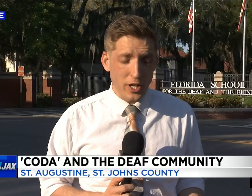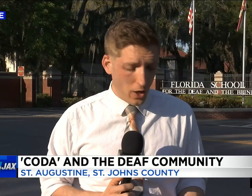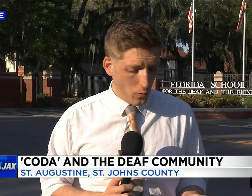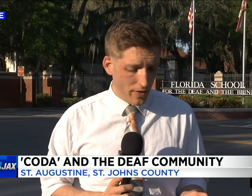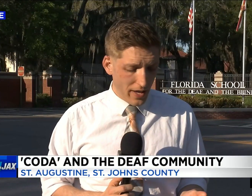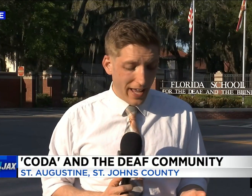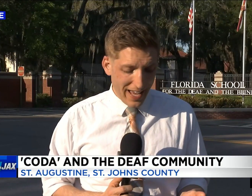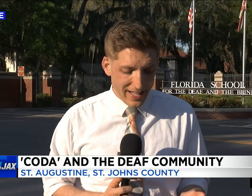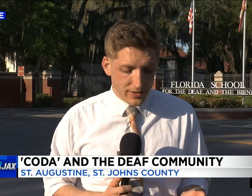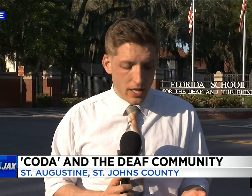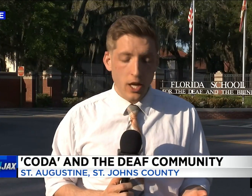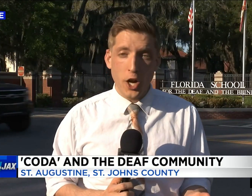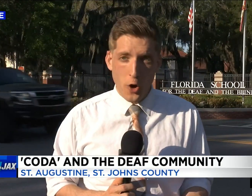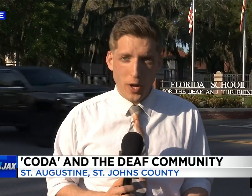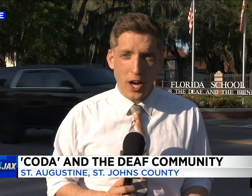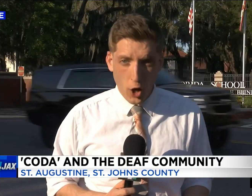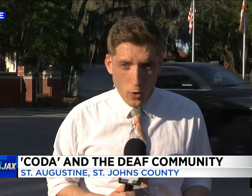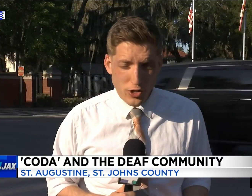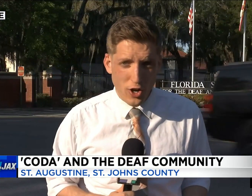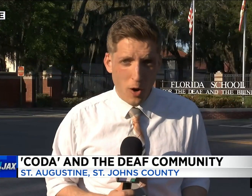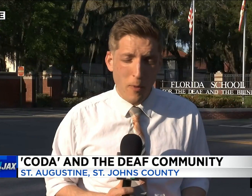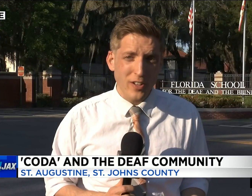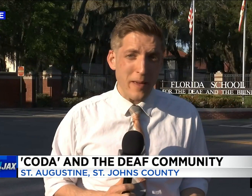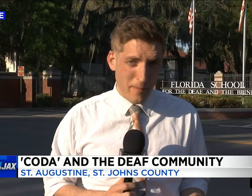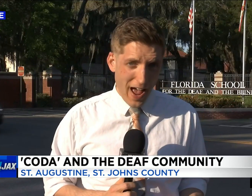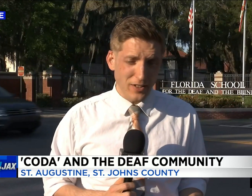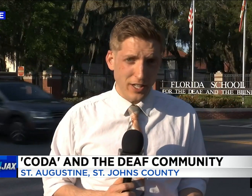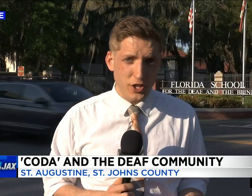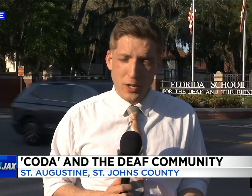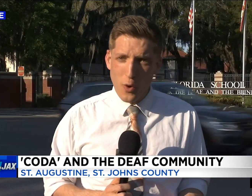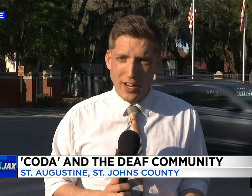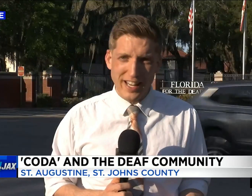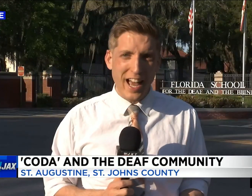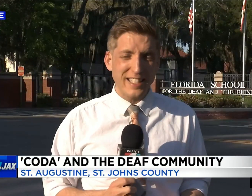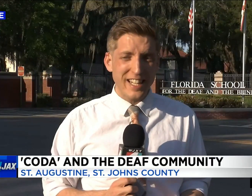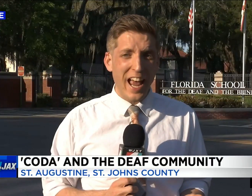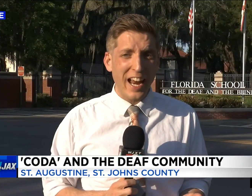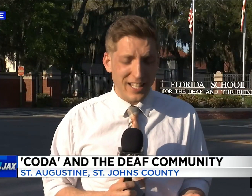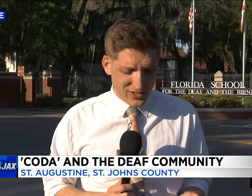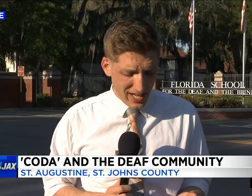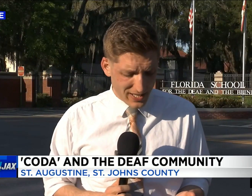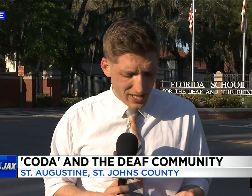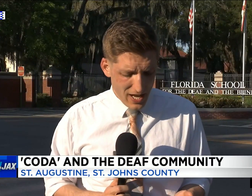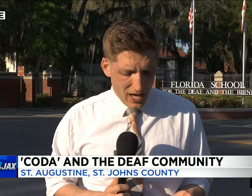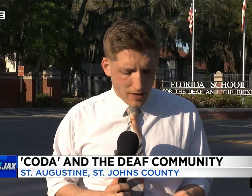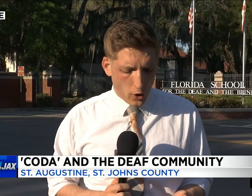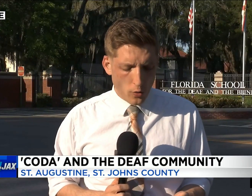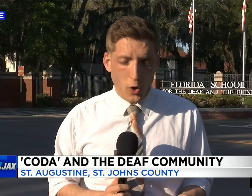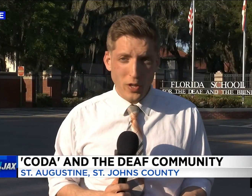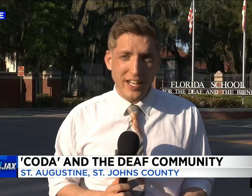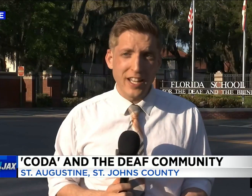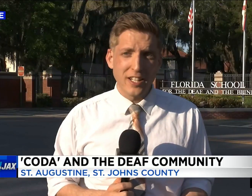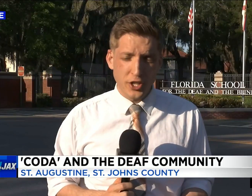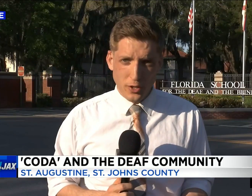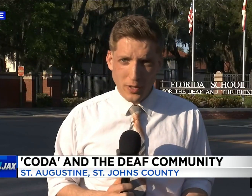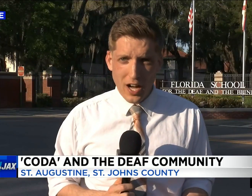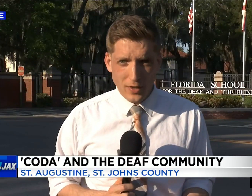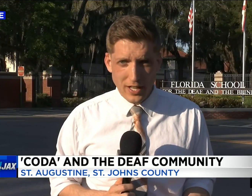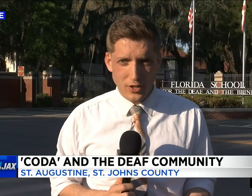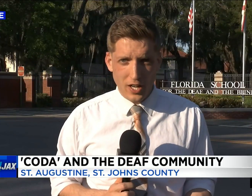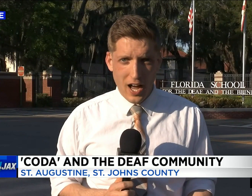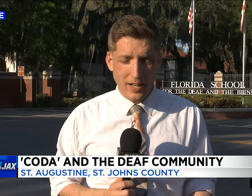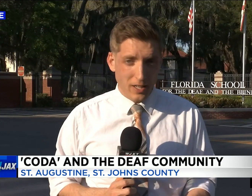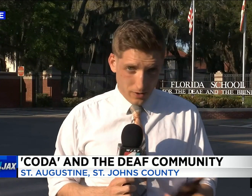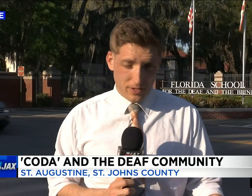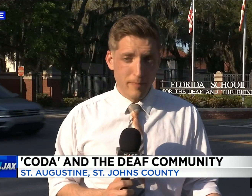30 years ago with his CODA co-star, Marlee Matlin. She won in 1986 for her role in Children